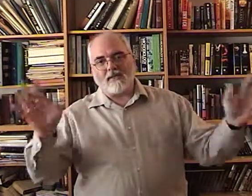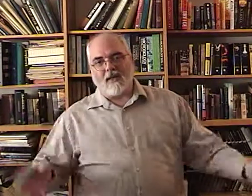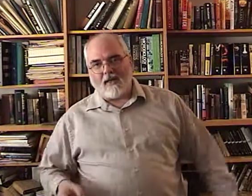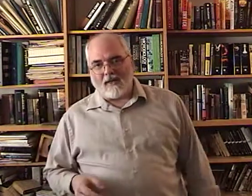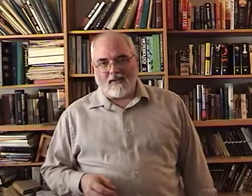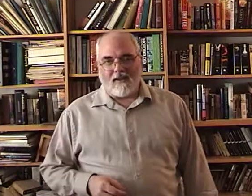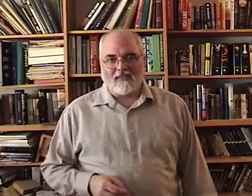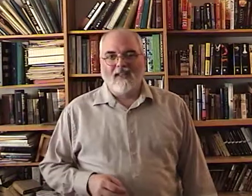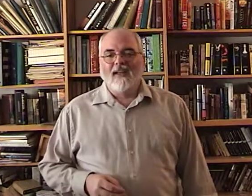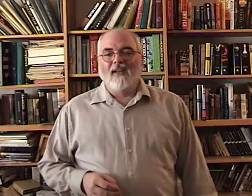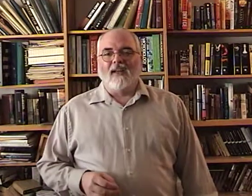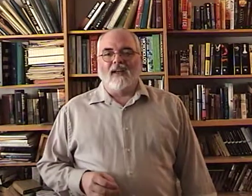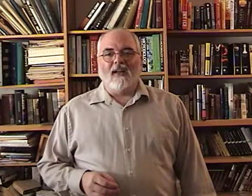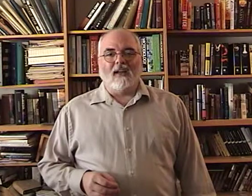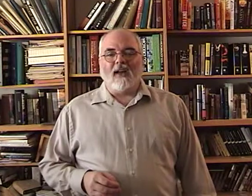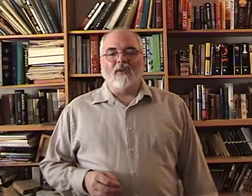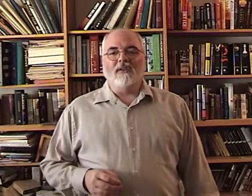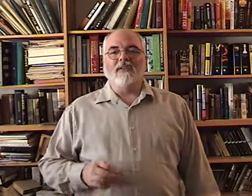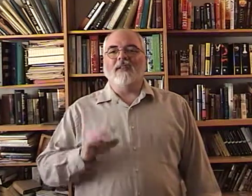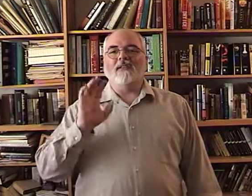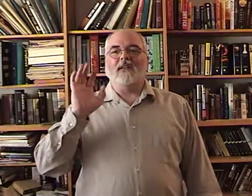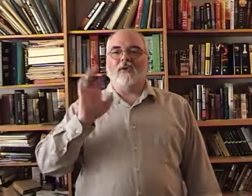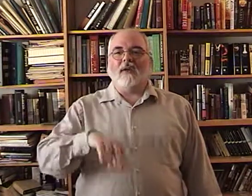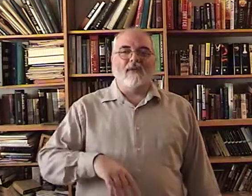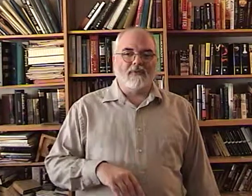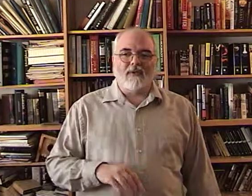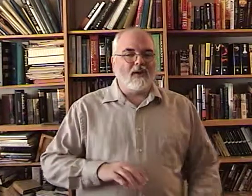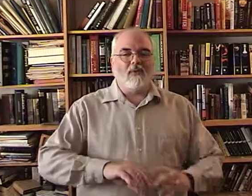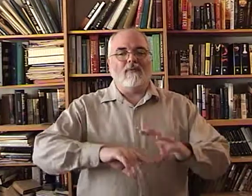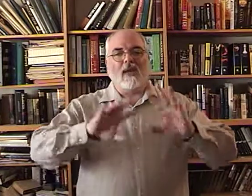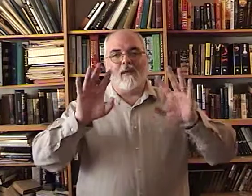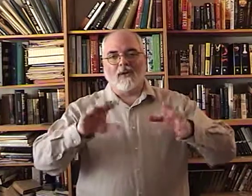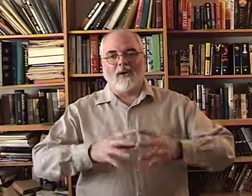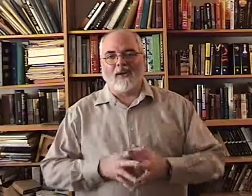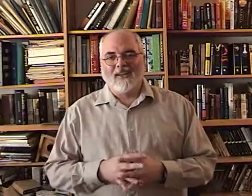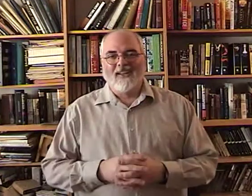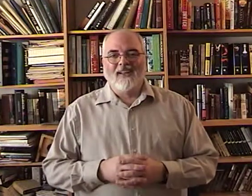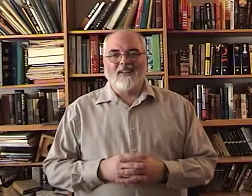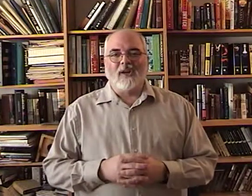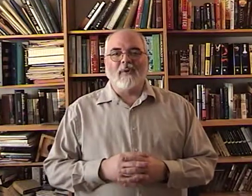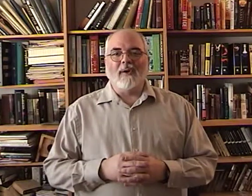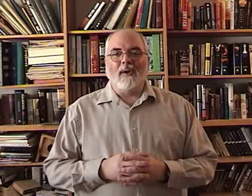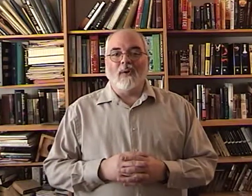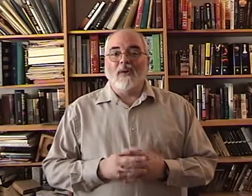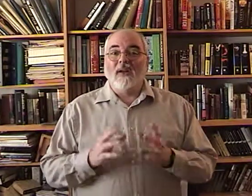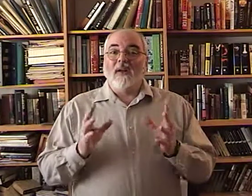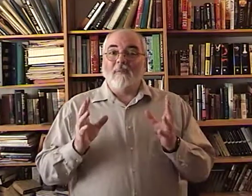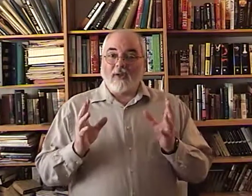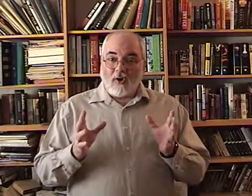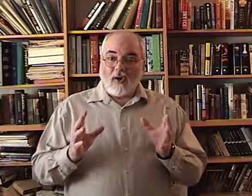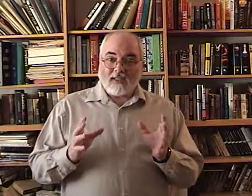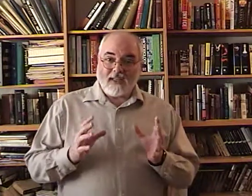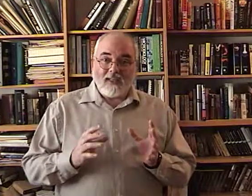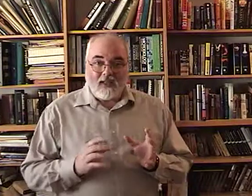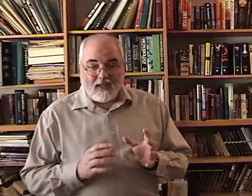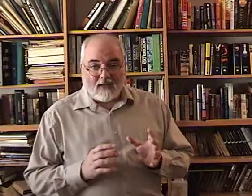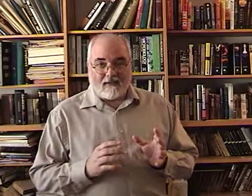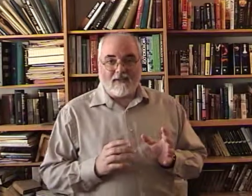singing in this. I couldn't sing it slow enough and give the vocabulary. So here we go. Because He Lives.